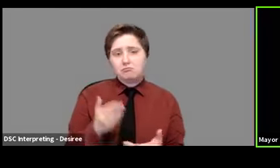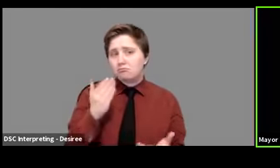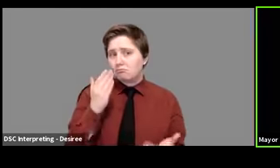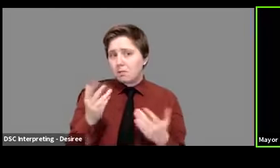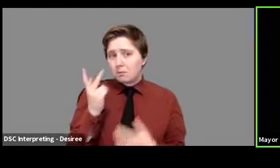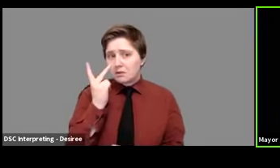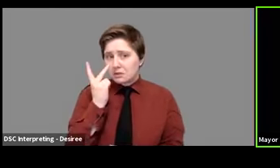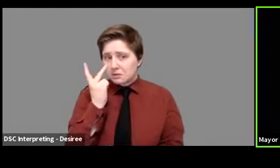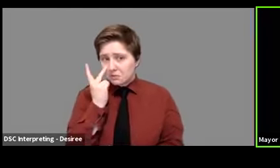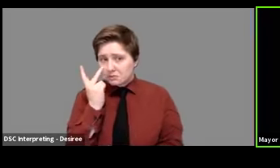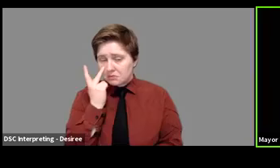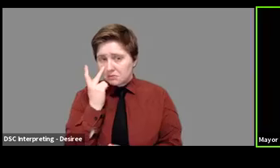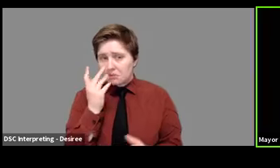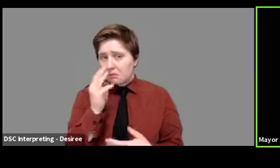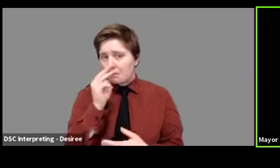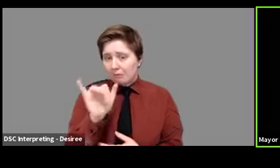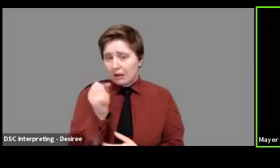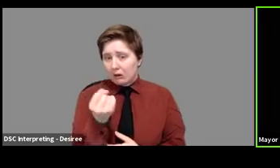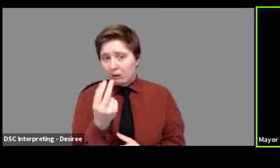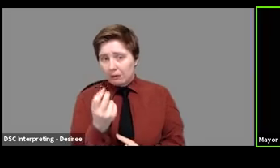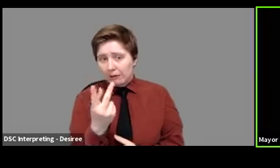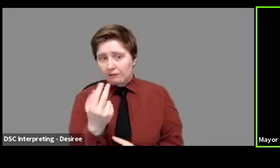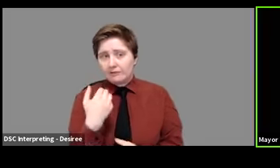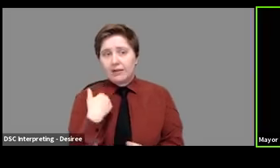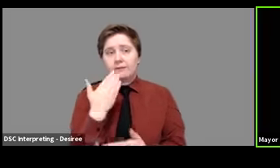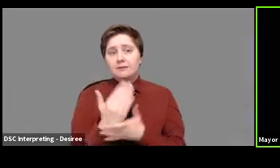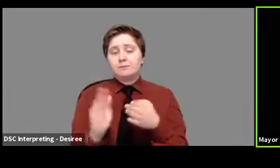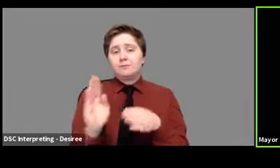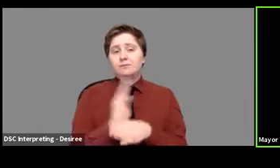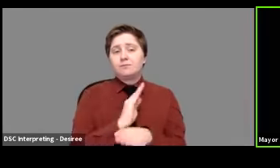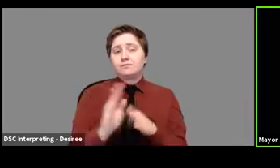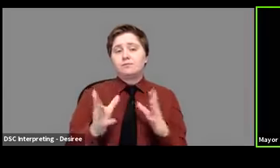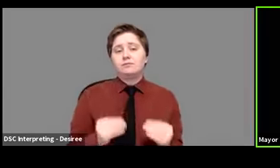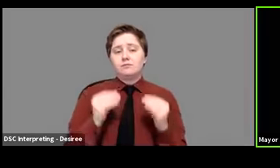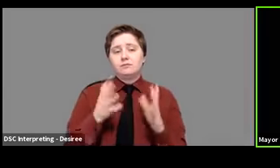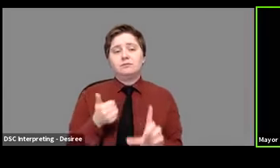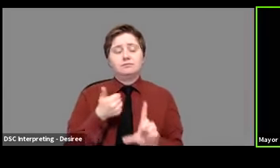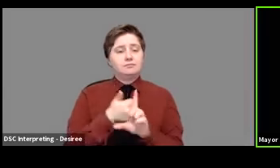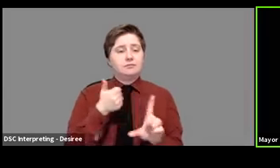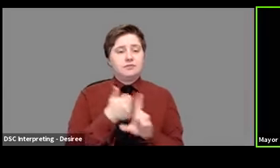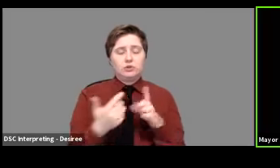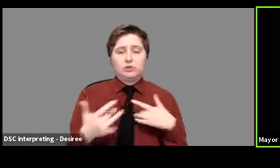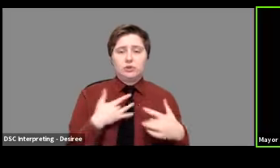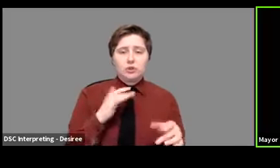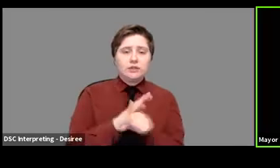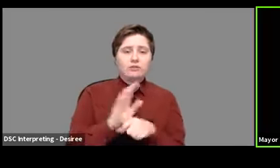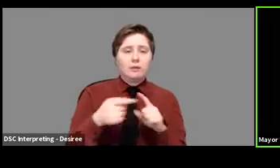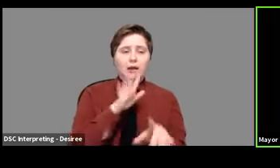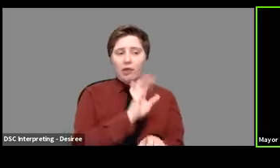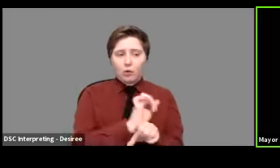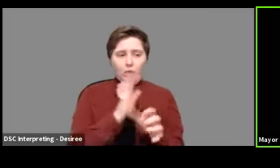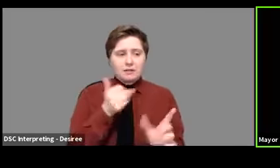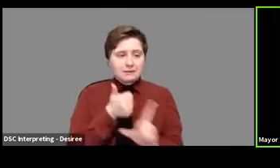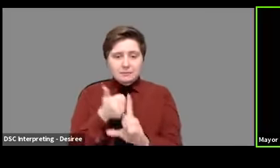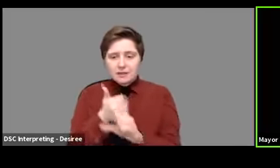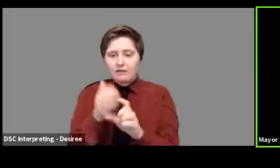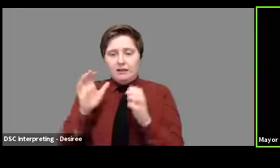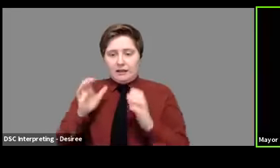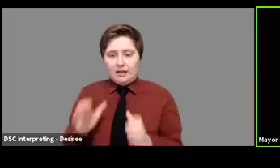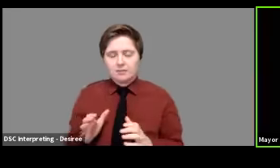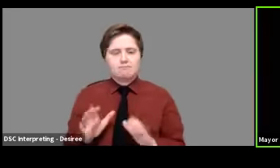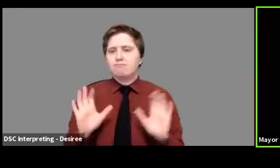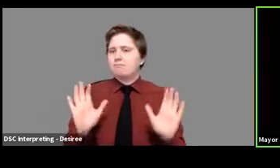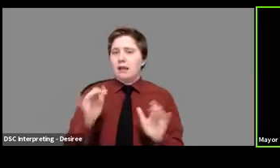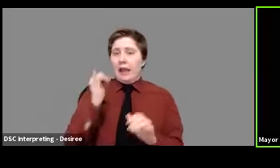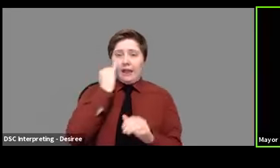starting May 12th, that there are some business owners, uh, who are concerned enough about their employees themselves and their customers, that they will